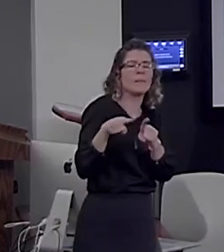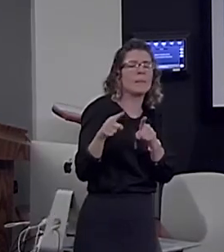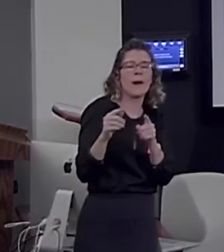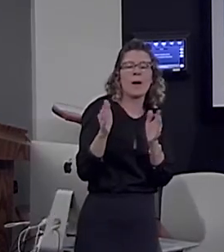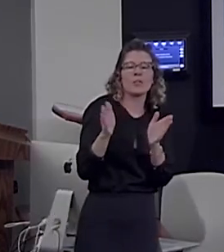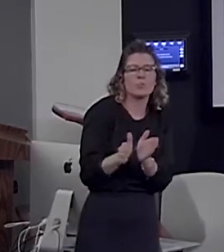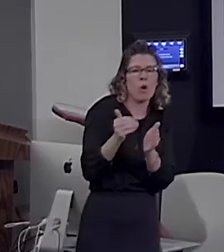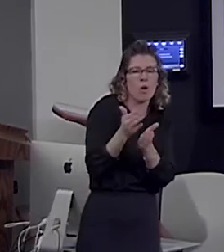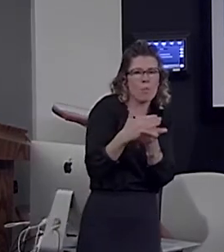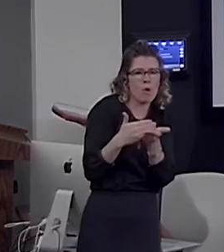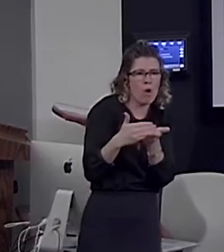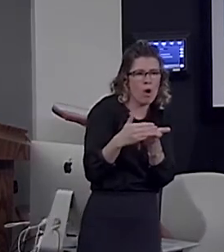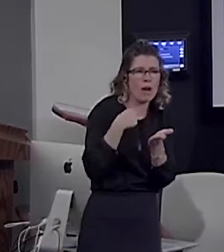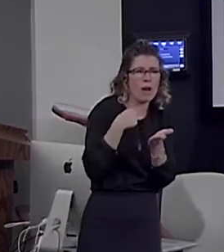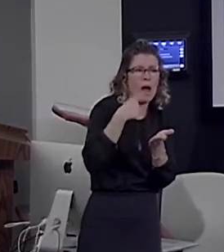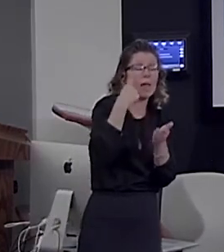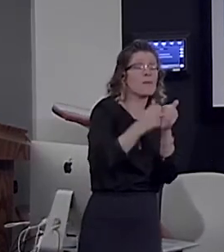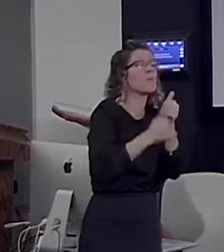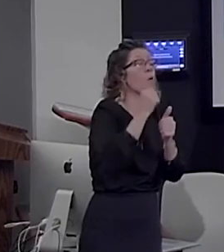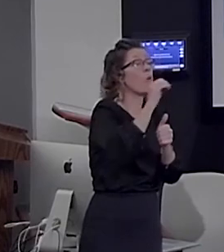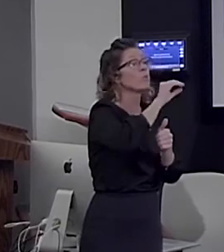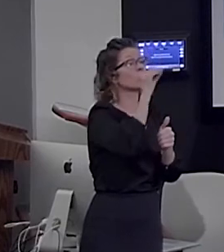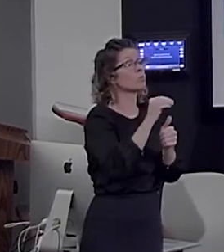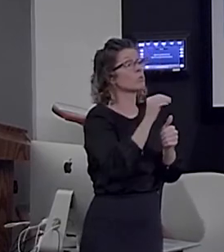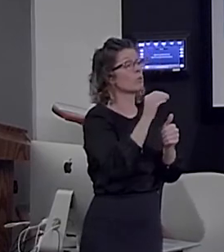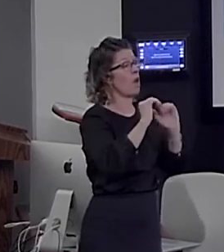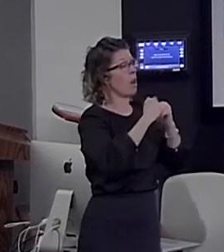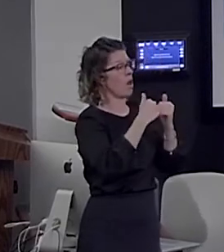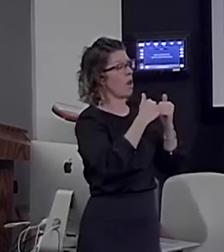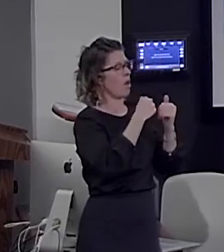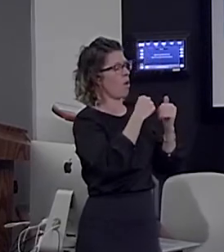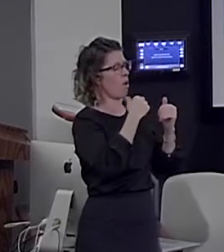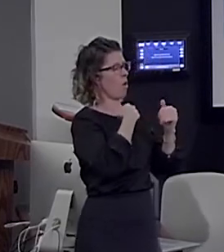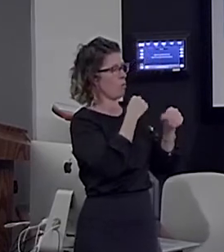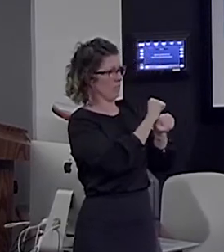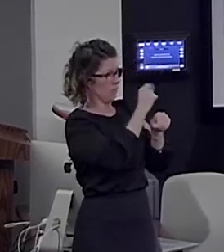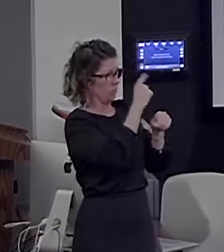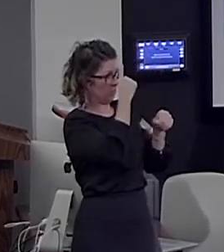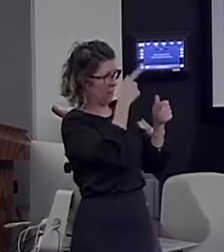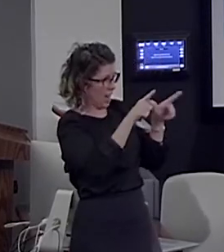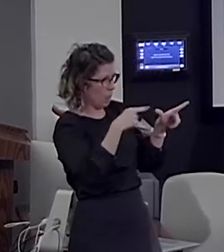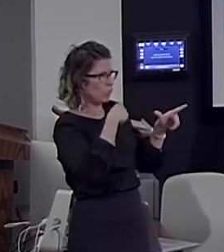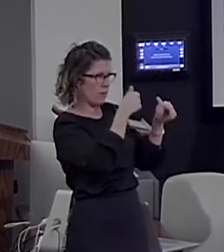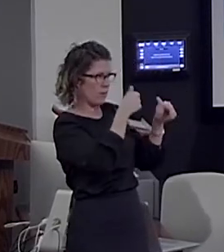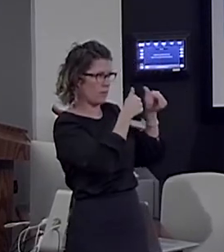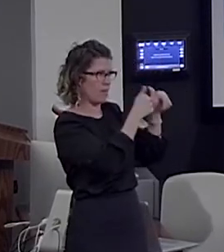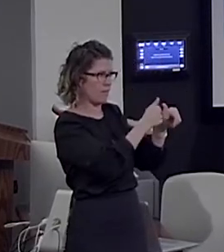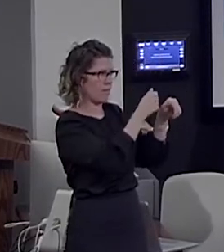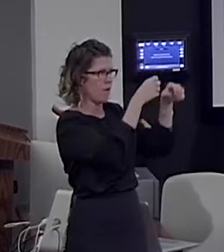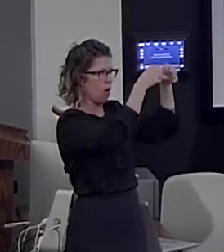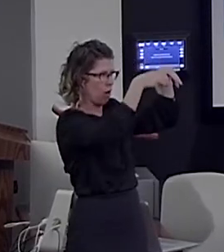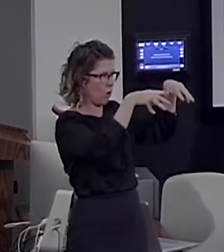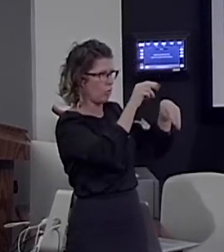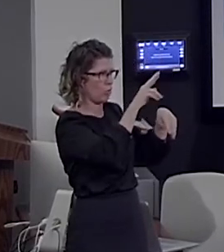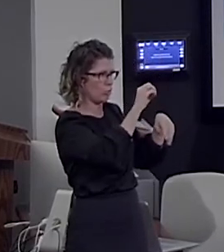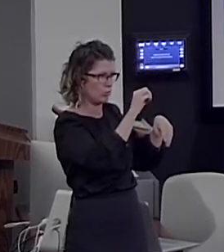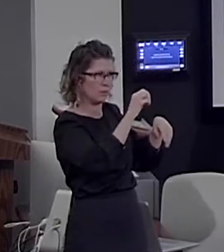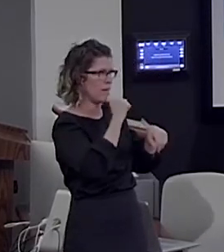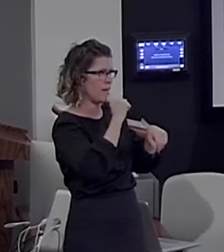to some areas. The bulk of the work of language areas is based on trees, not on transition probabilities.